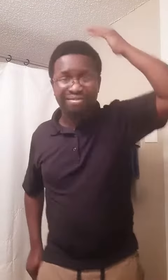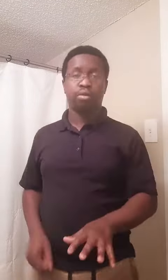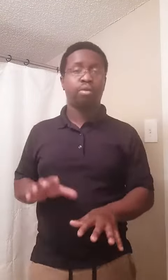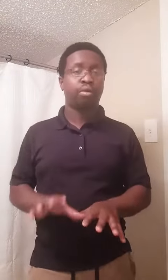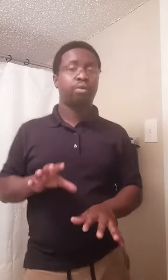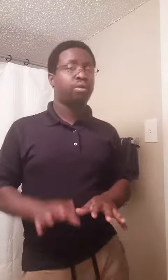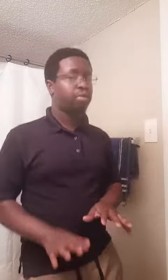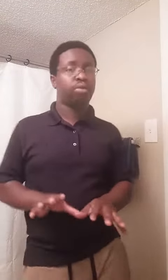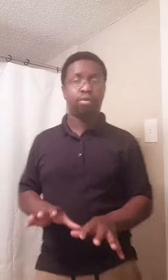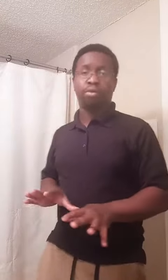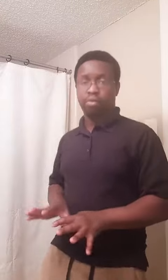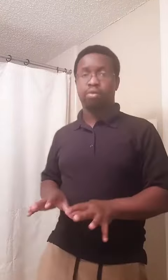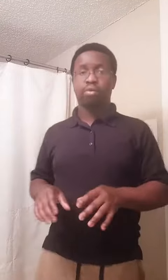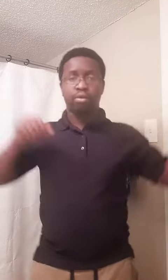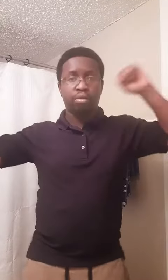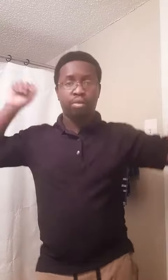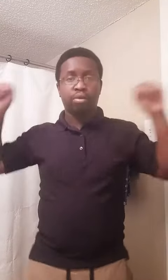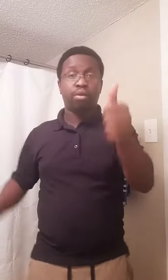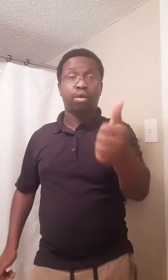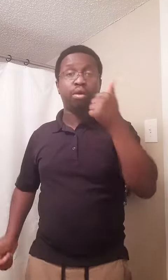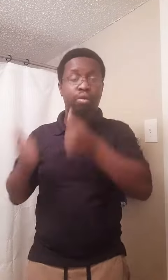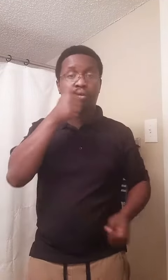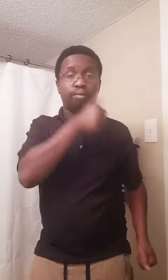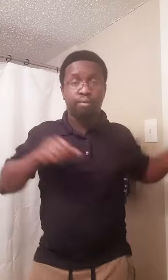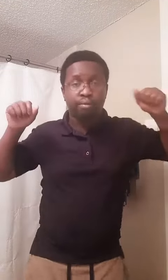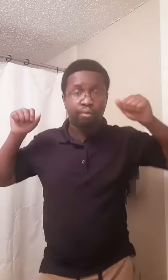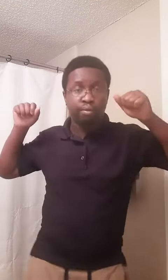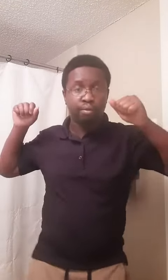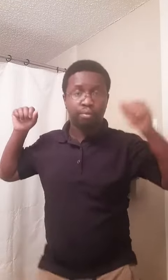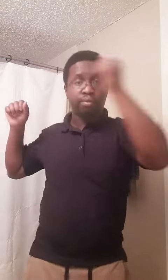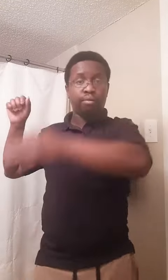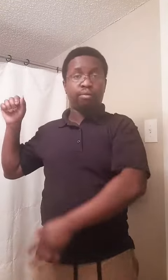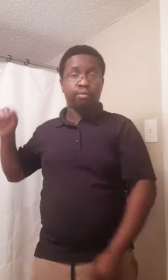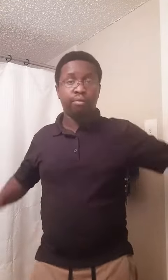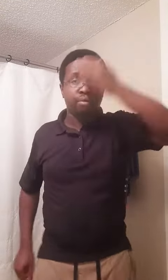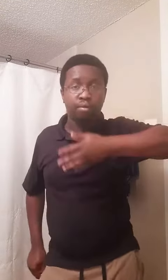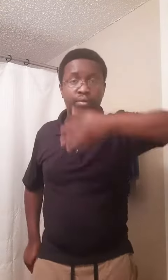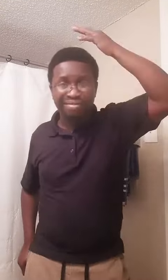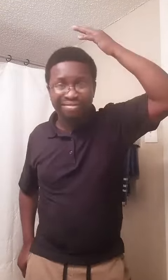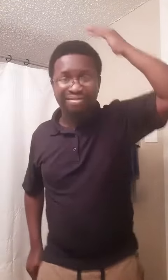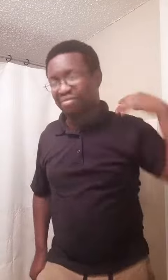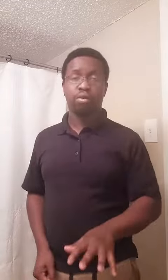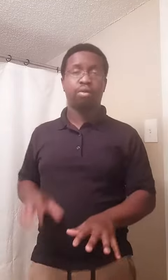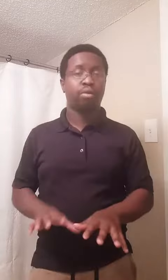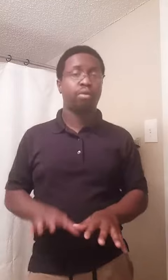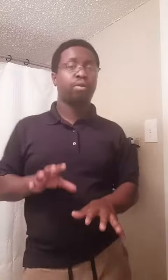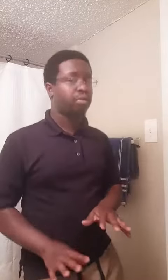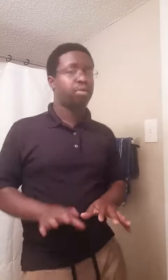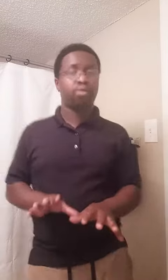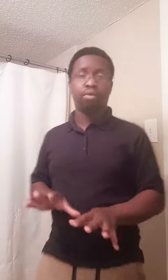money's a check, yeah Yeah, up on the drinks, pit up on the cops, pit up on the shwerves Yeah, I ain't even fuckin' right now, but this bitch got a crib and a bird Yeah, this shit